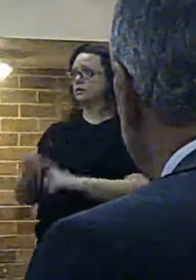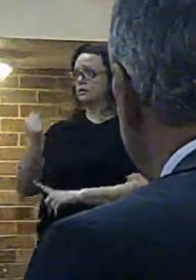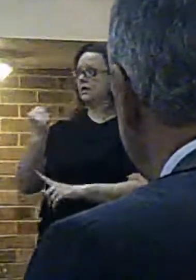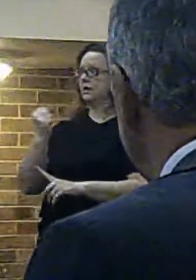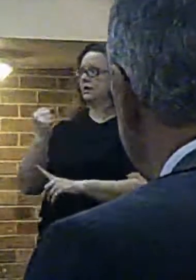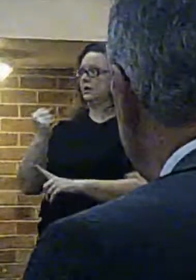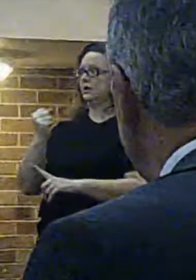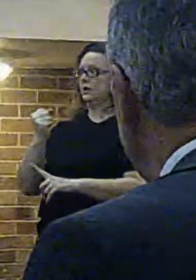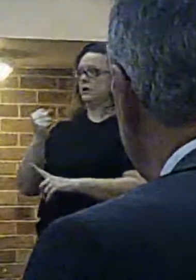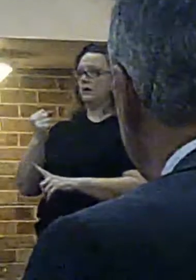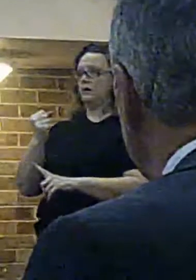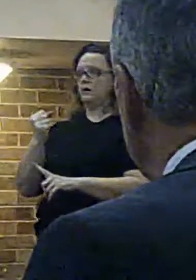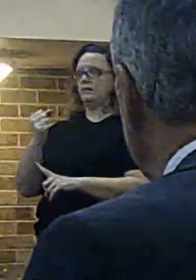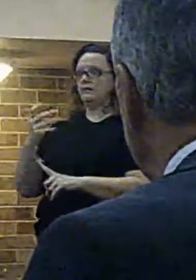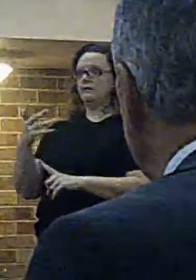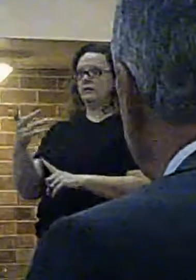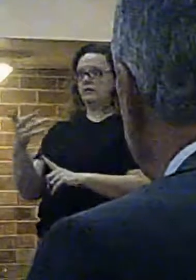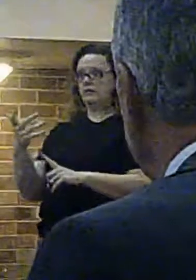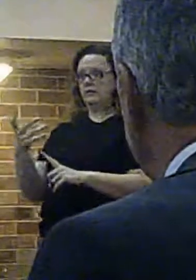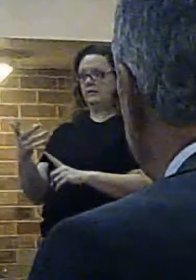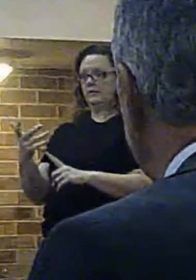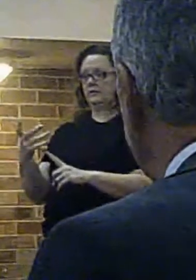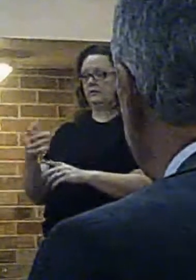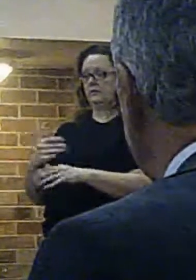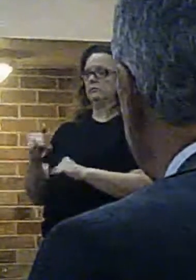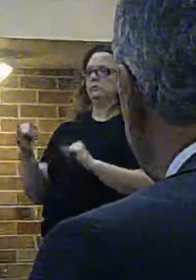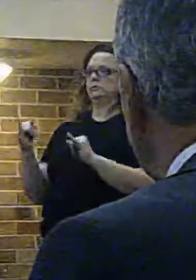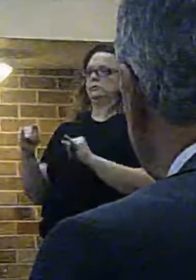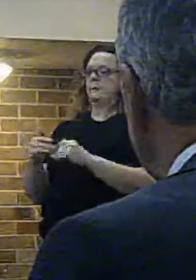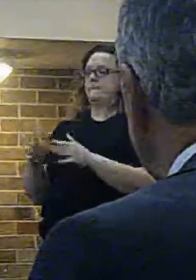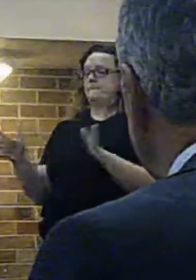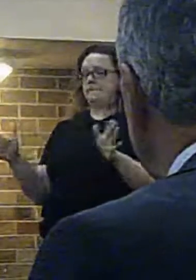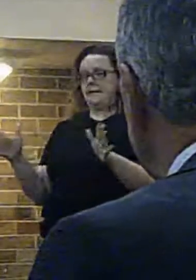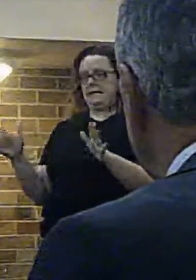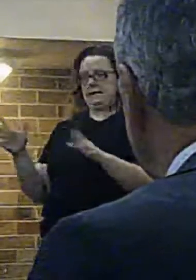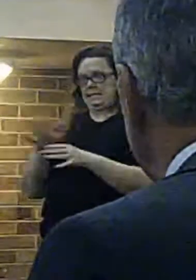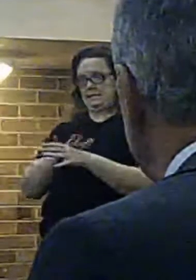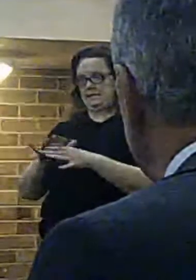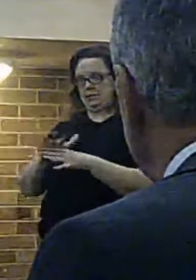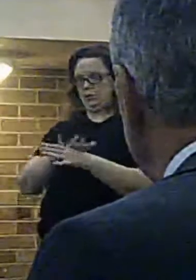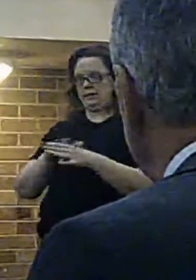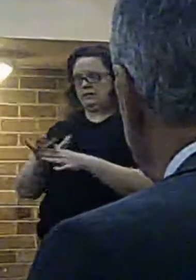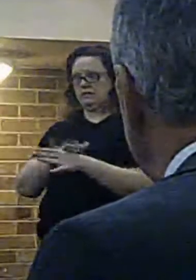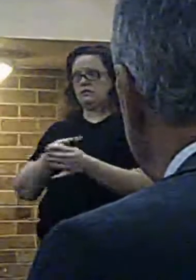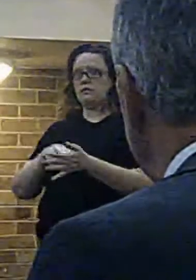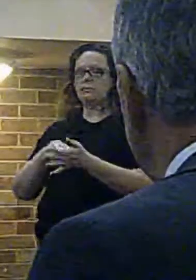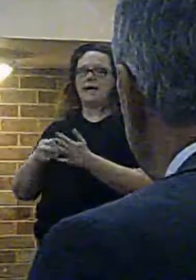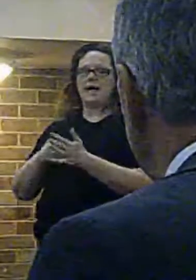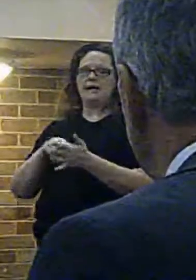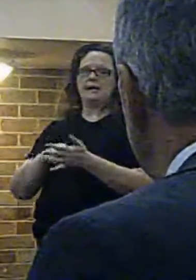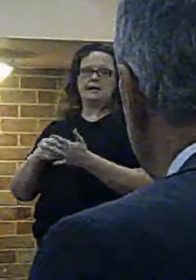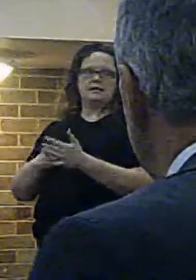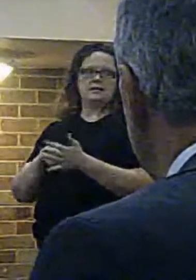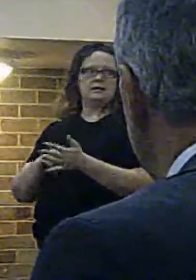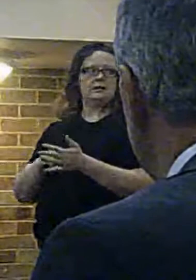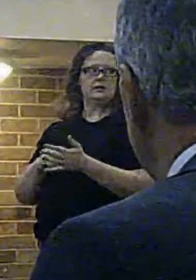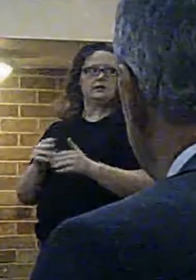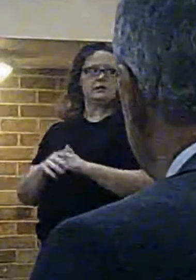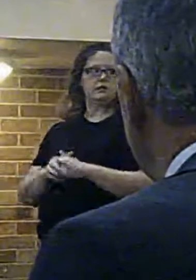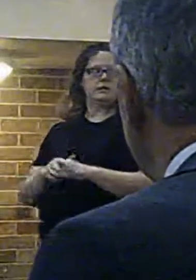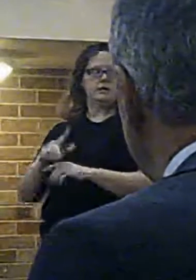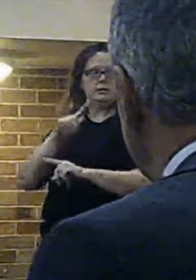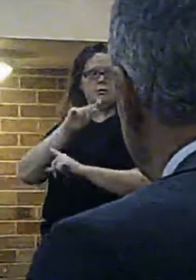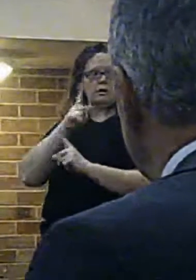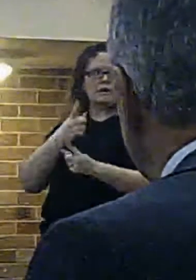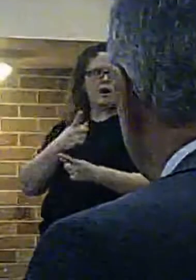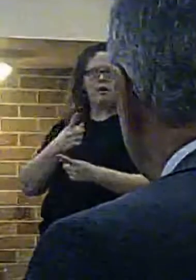exceptional circumstances from planning we would not there would not we could not